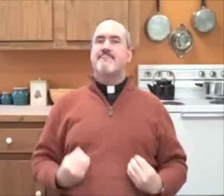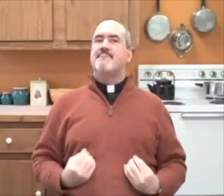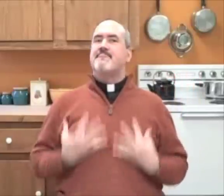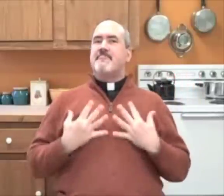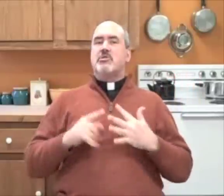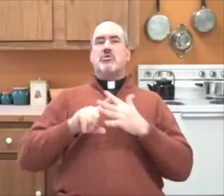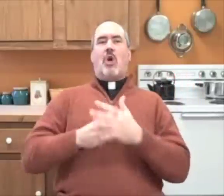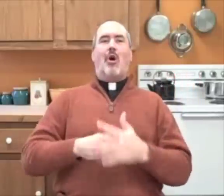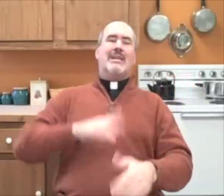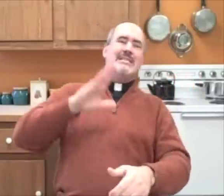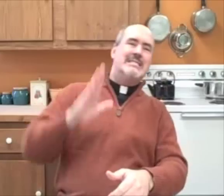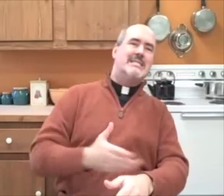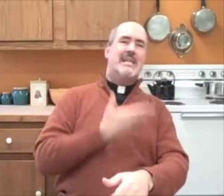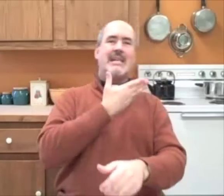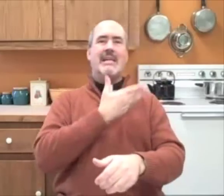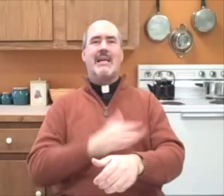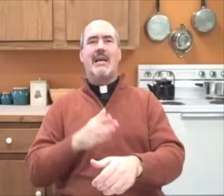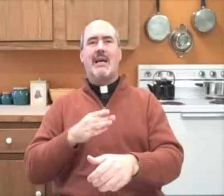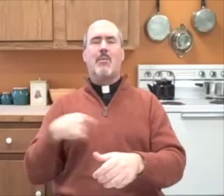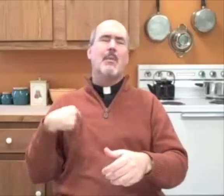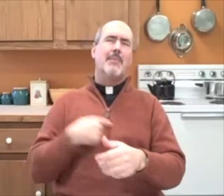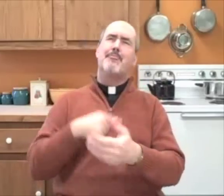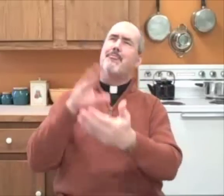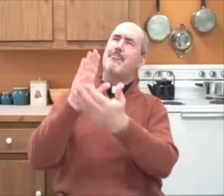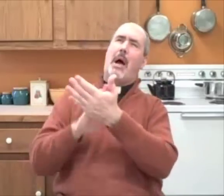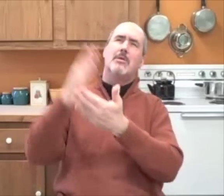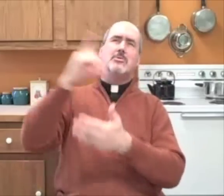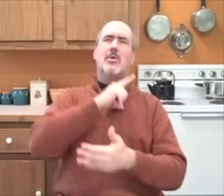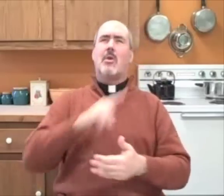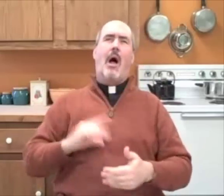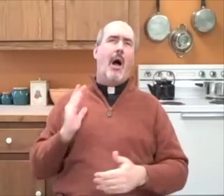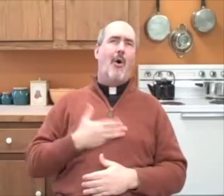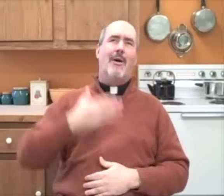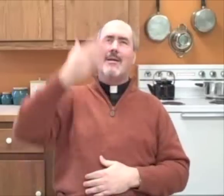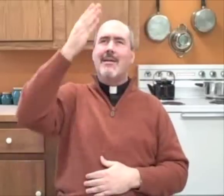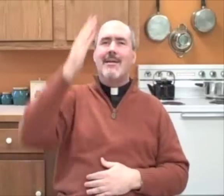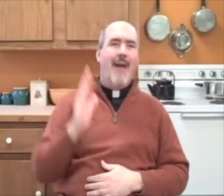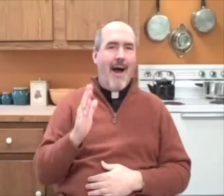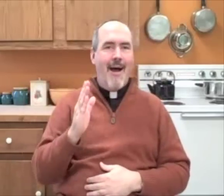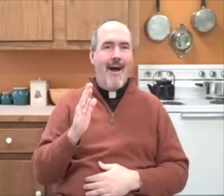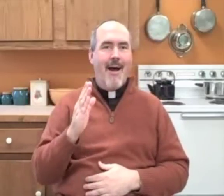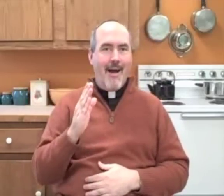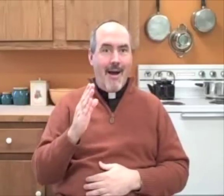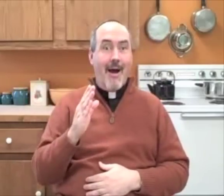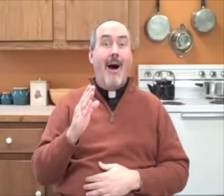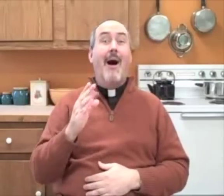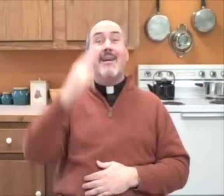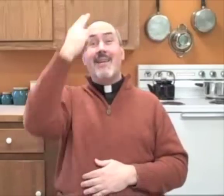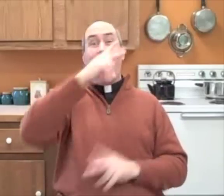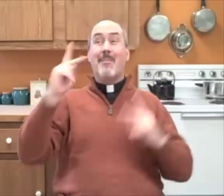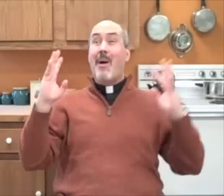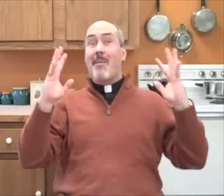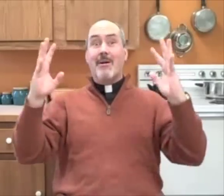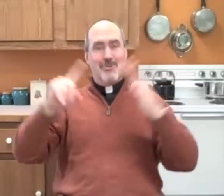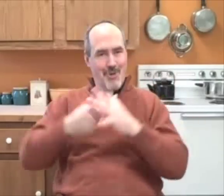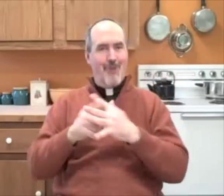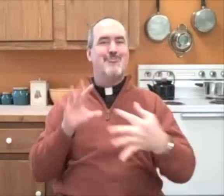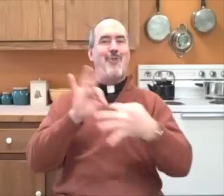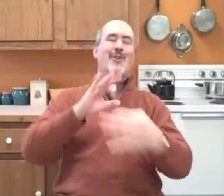that they started singing, we praise you, Lord our God. And the Catholic people in the crowd joined in the